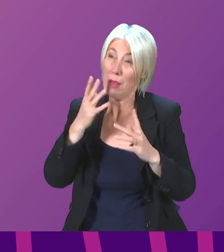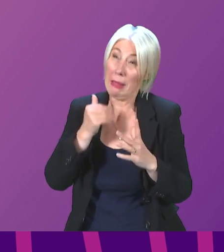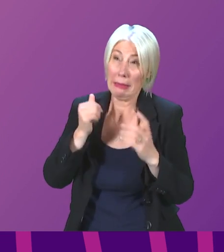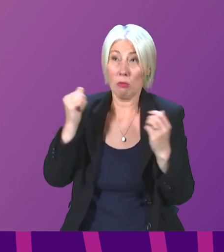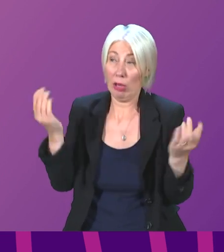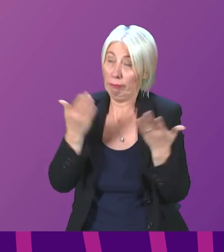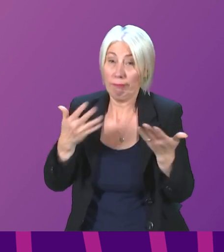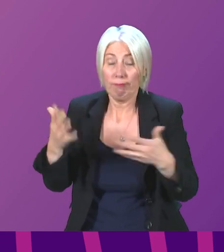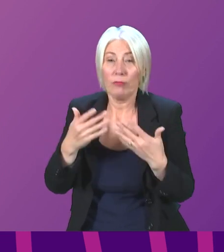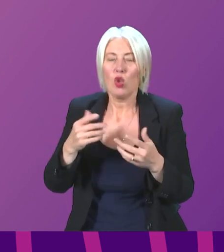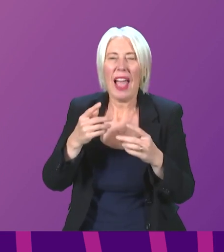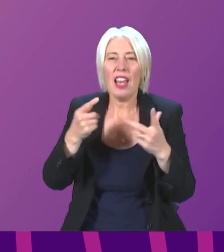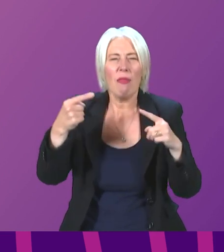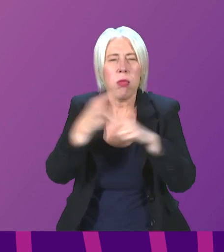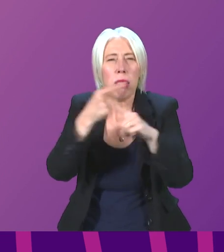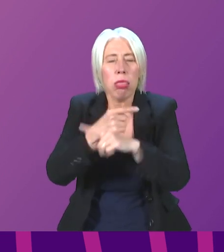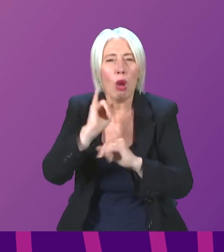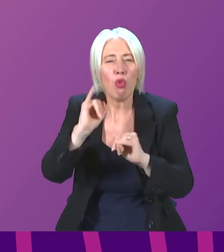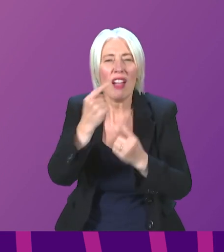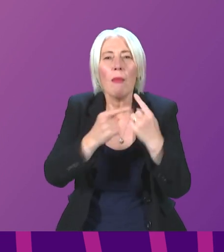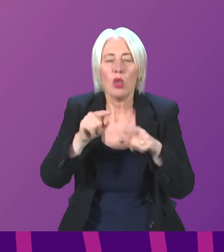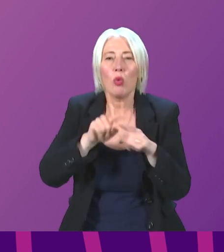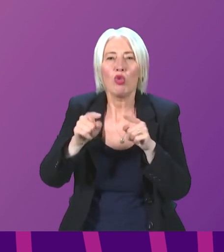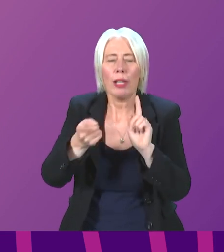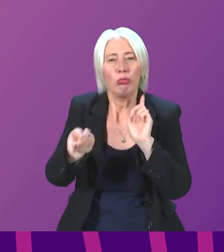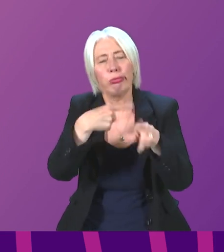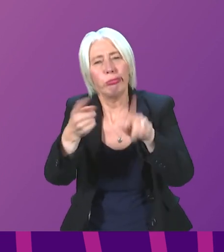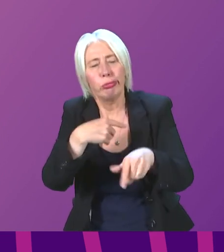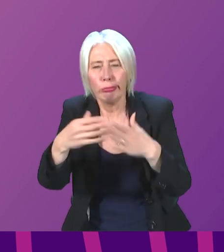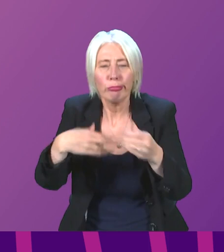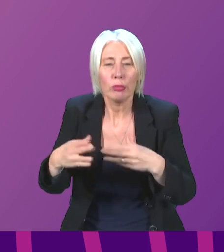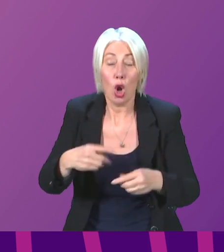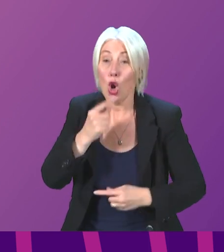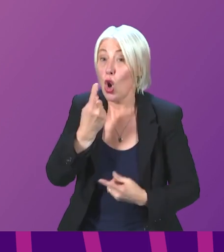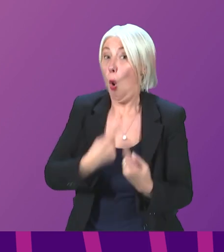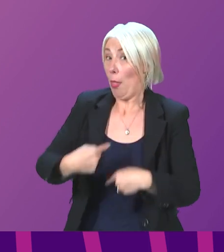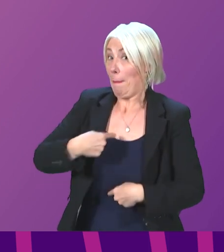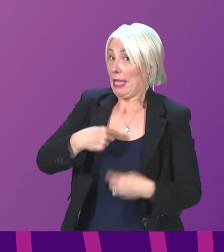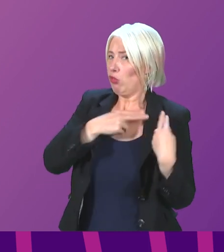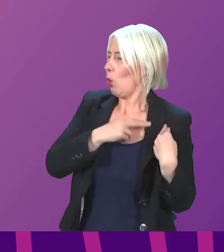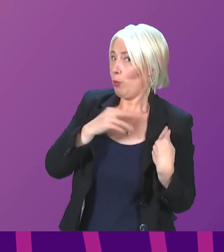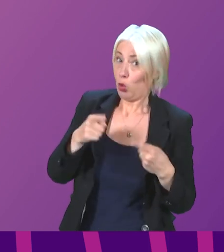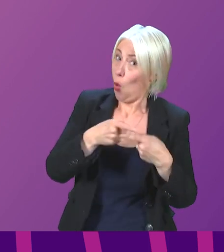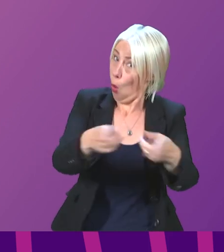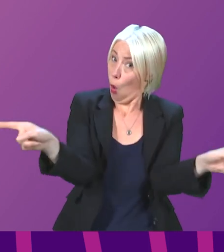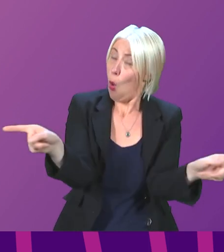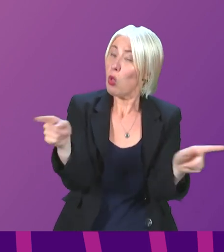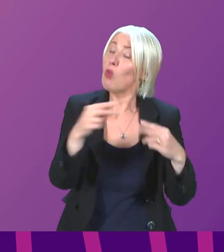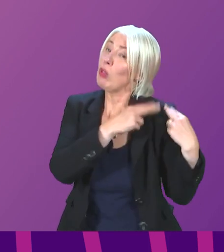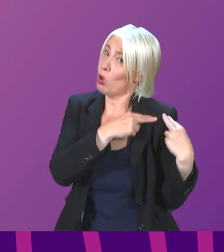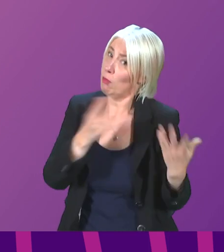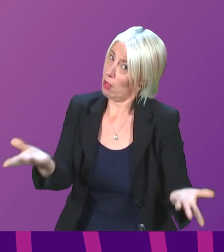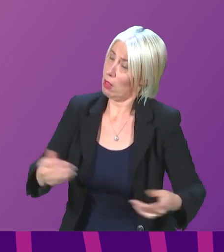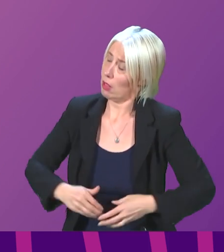effort to counter disinformation. And as I said to Alex Cole-Hamilton, I think, not just do I have a responsibility in I think we all have a responsibility in that.